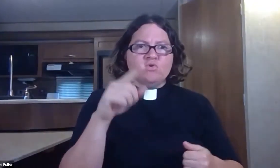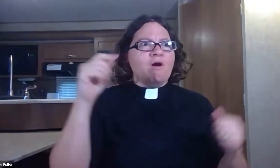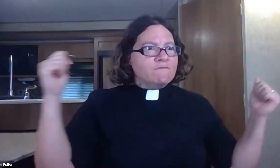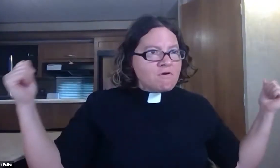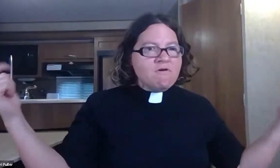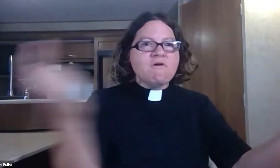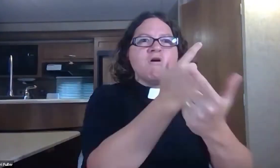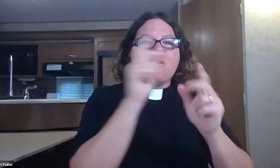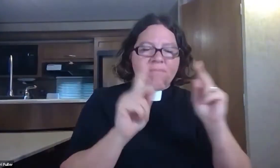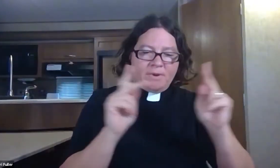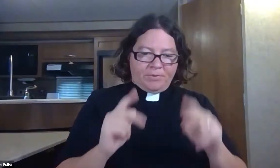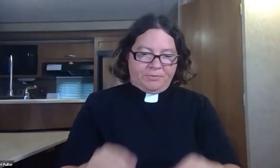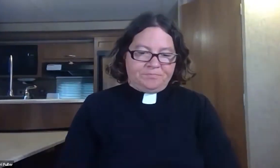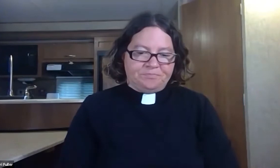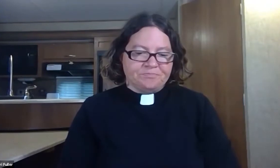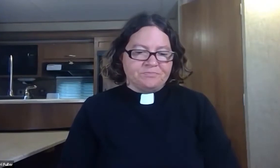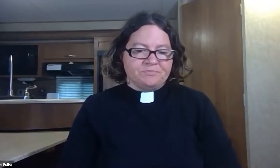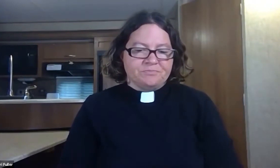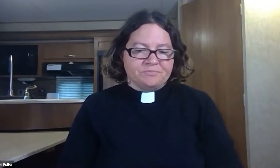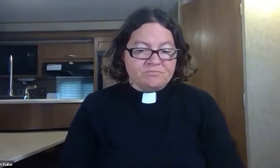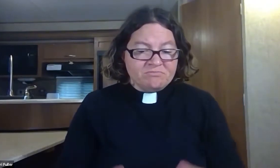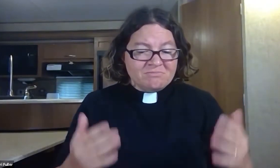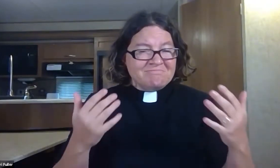God's love is amazing and it's for all people.